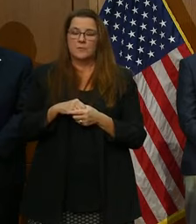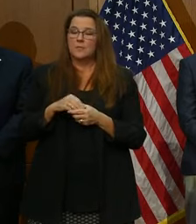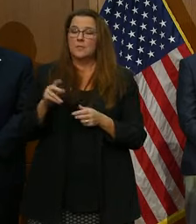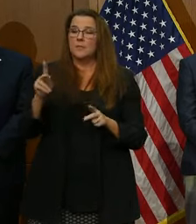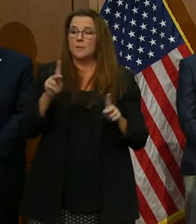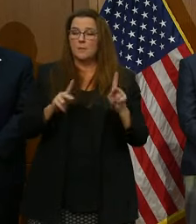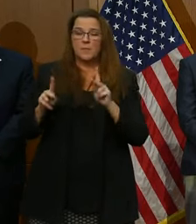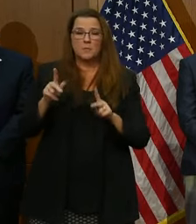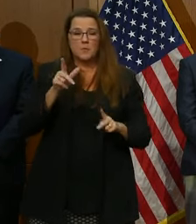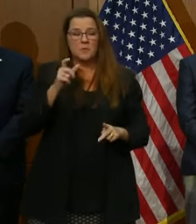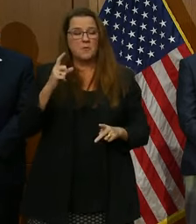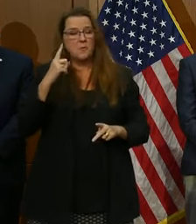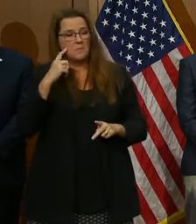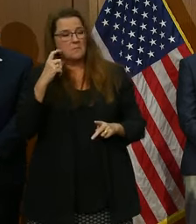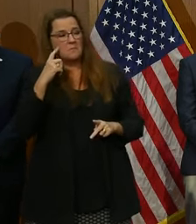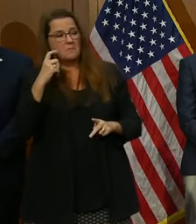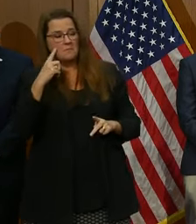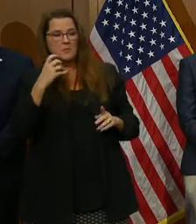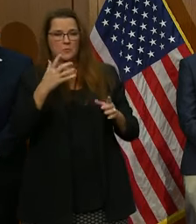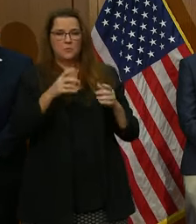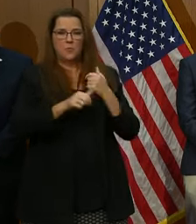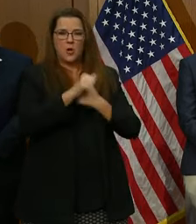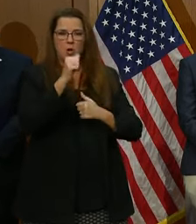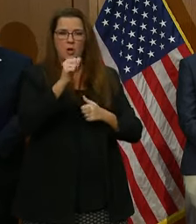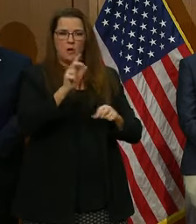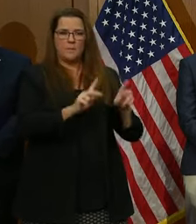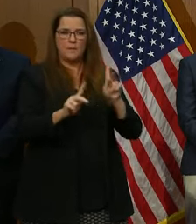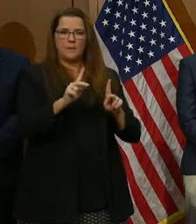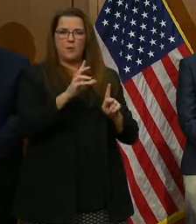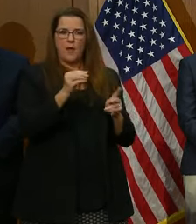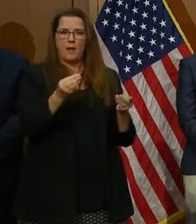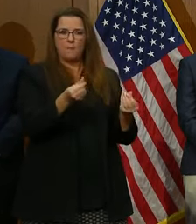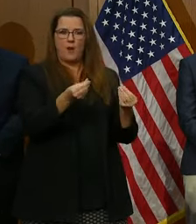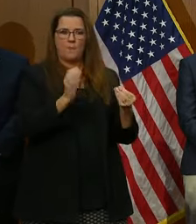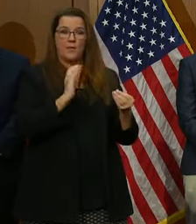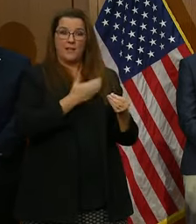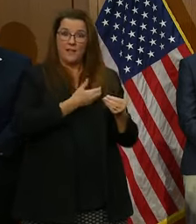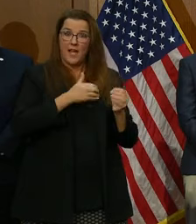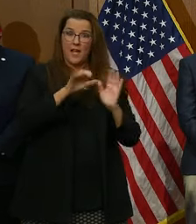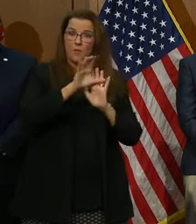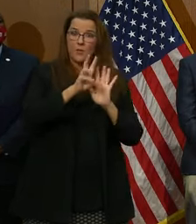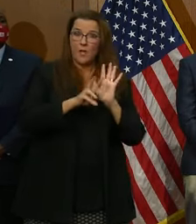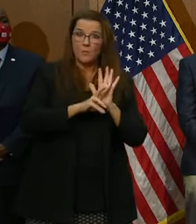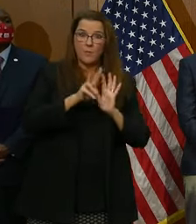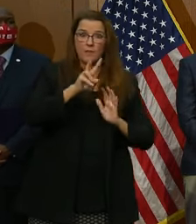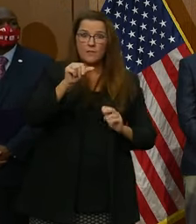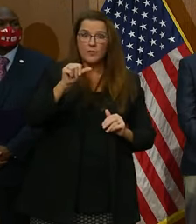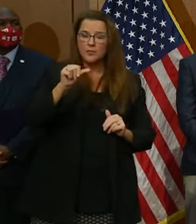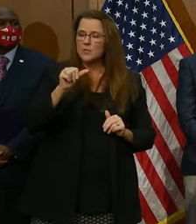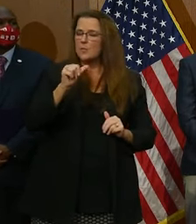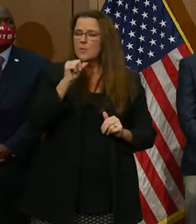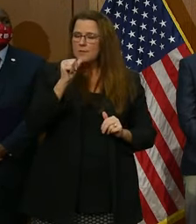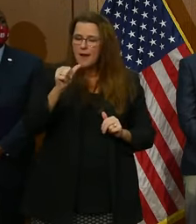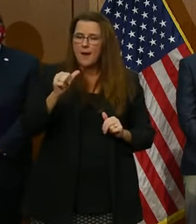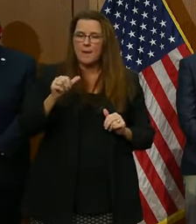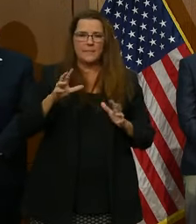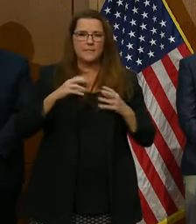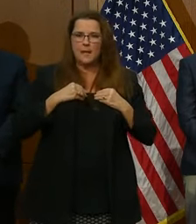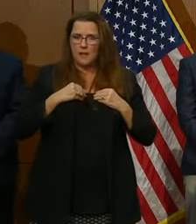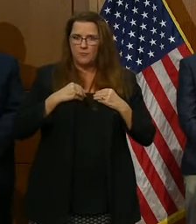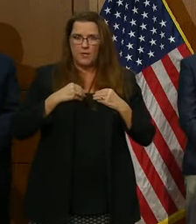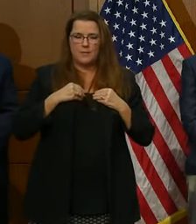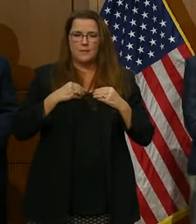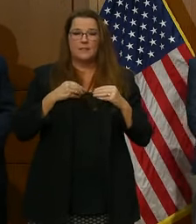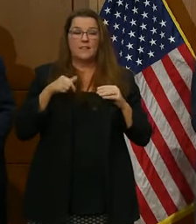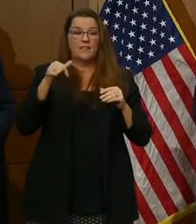intending to do harm to the citizens and property of our Commonwealth of Virginia will not be tolerated. This violence